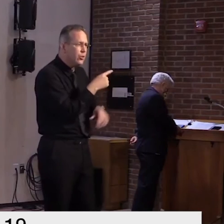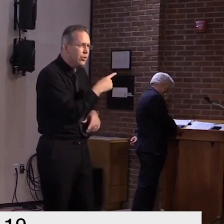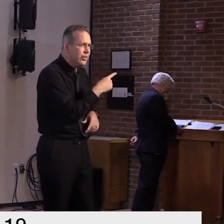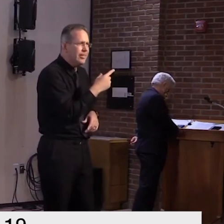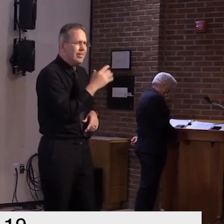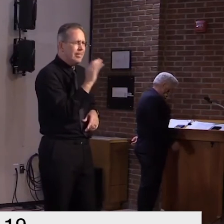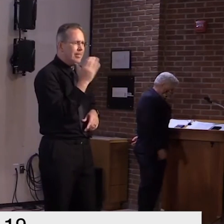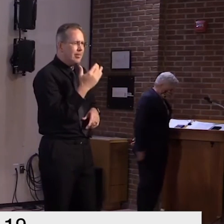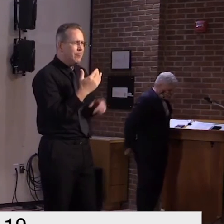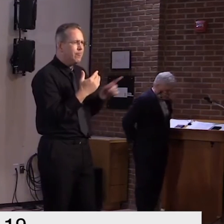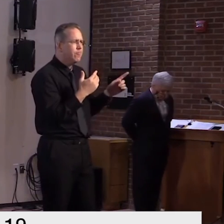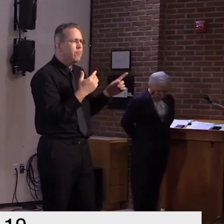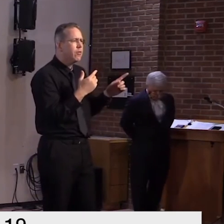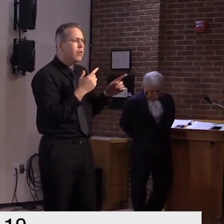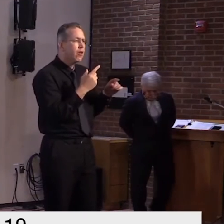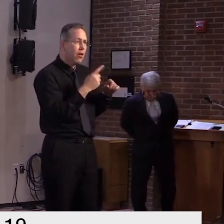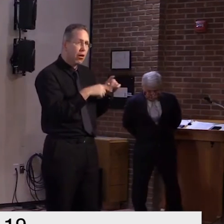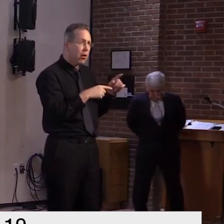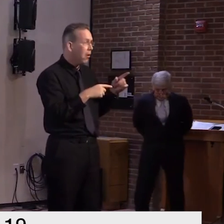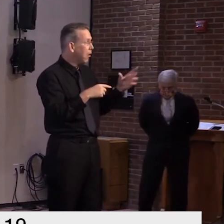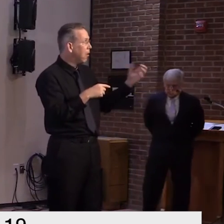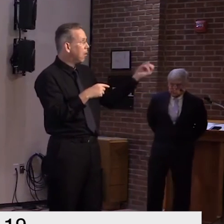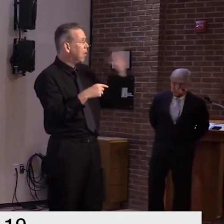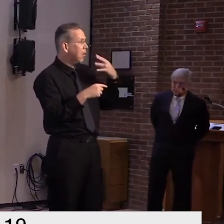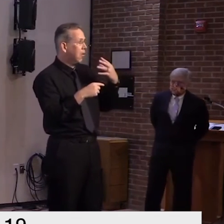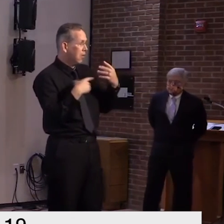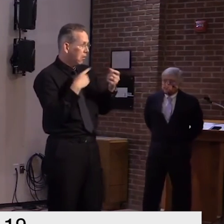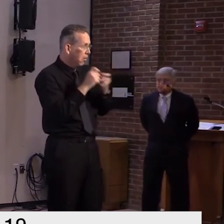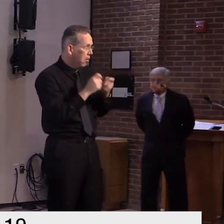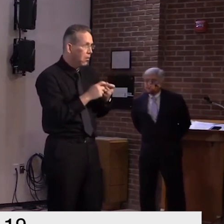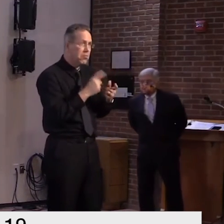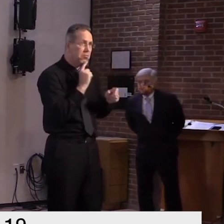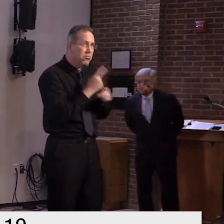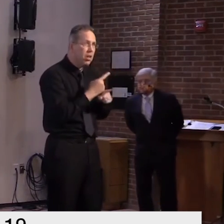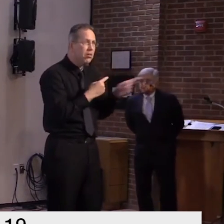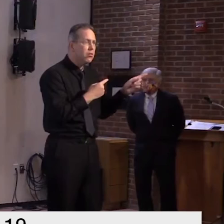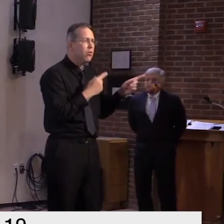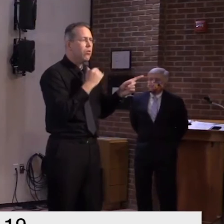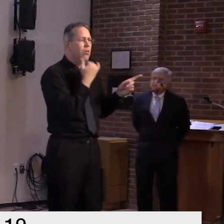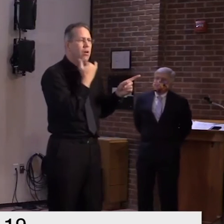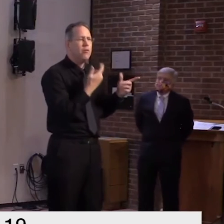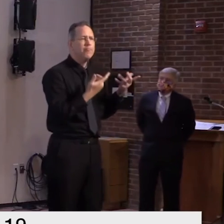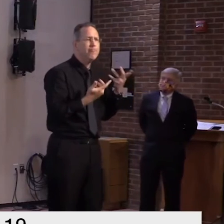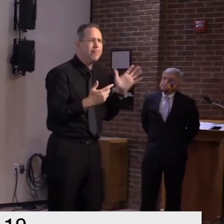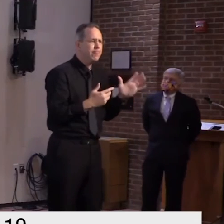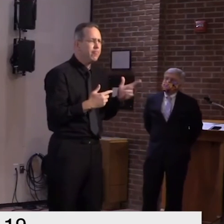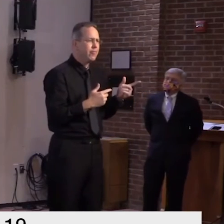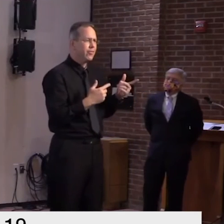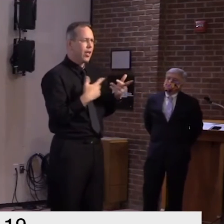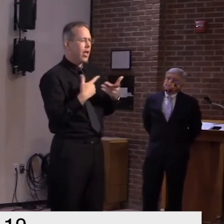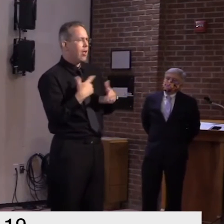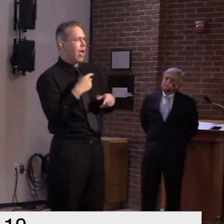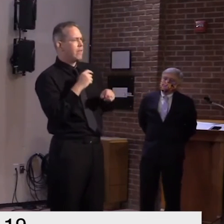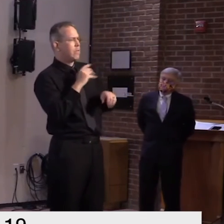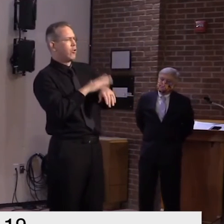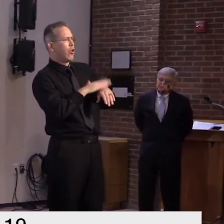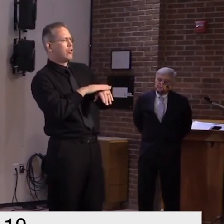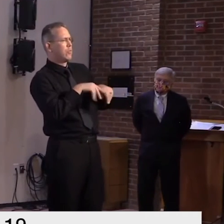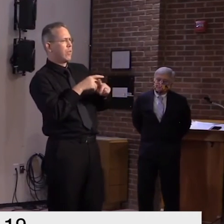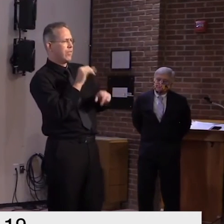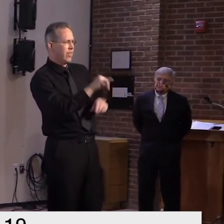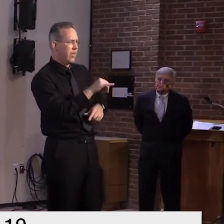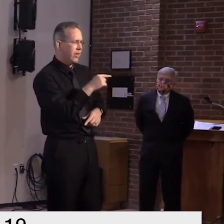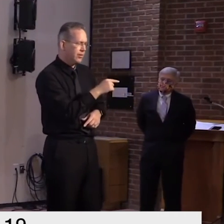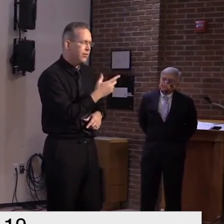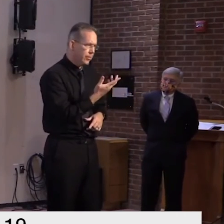that uh plasma from uh donors you know for people who have